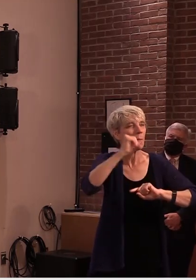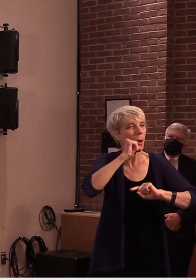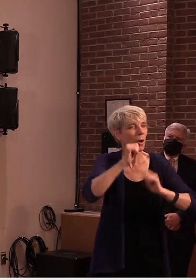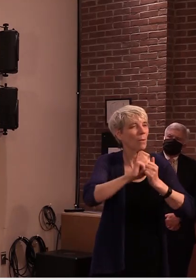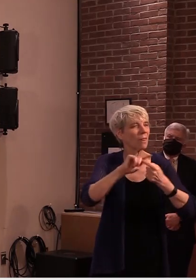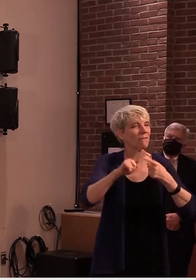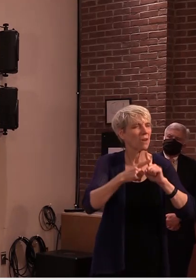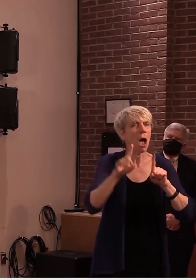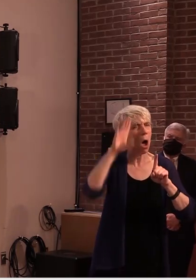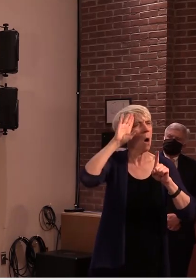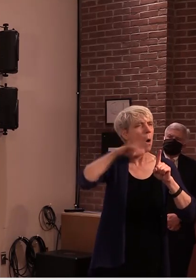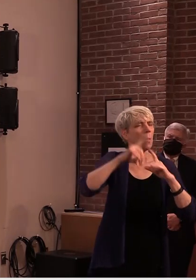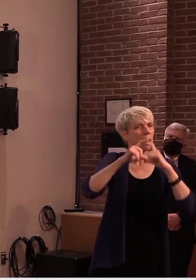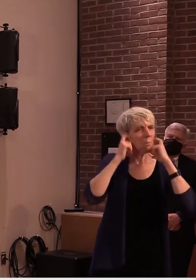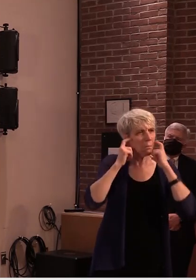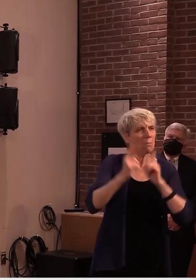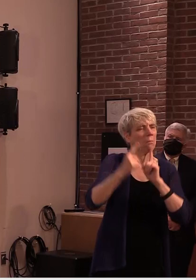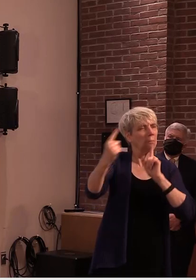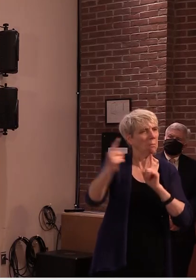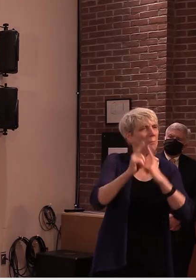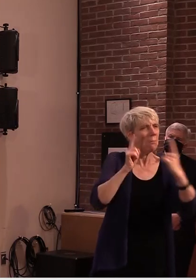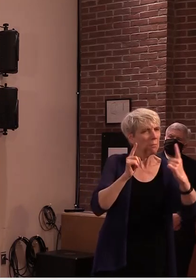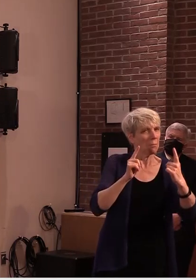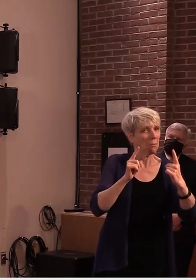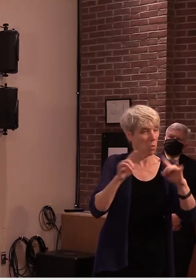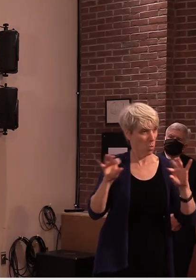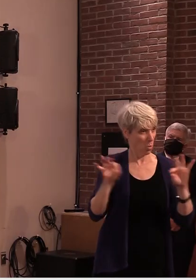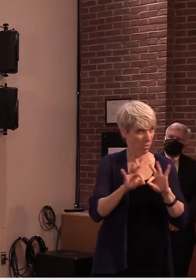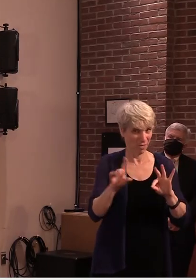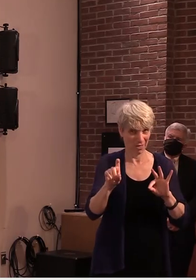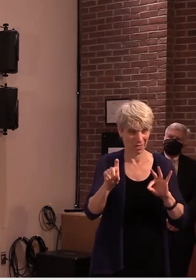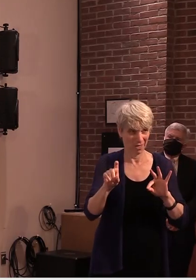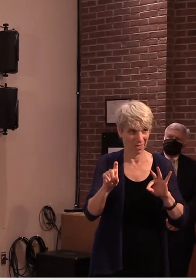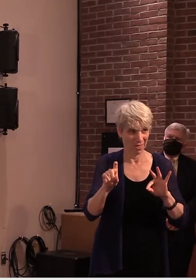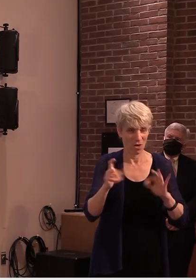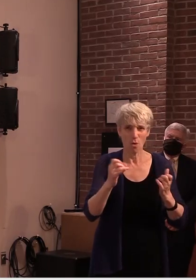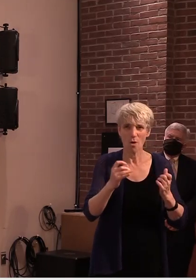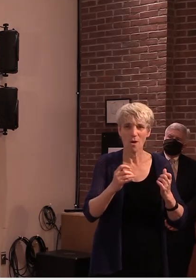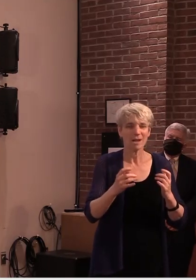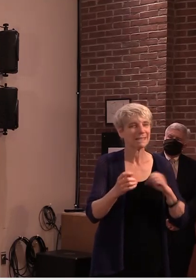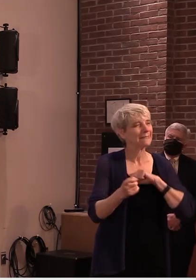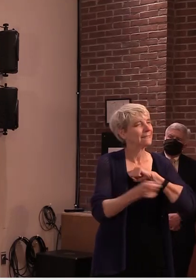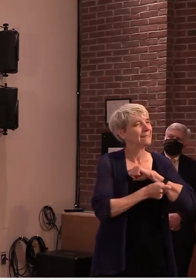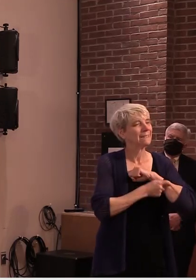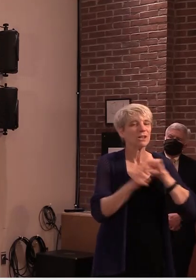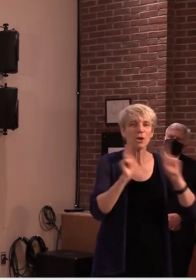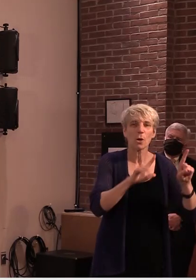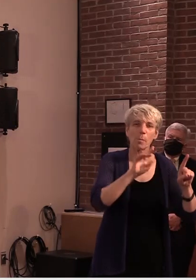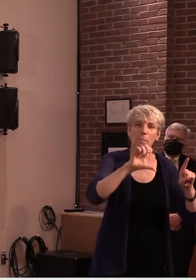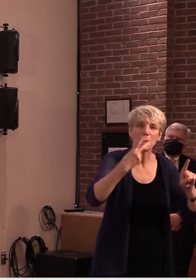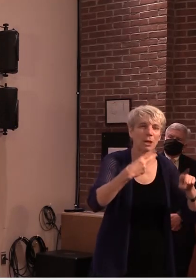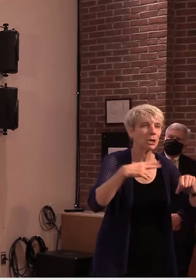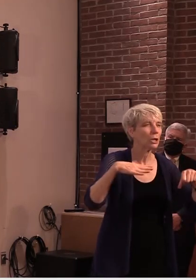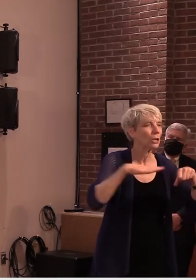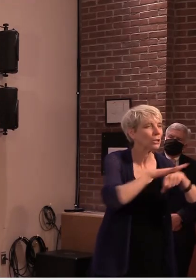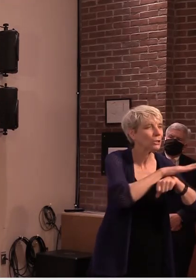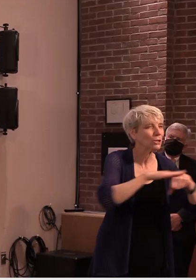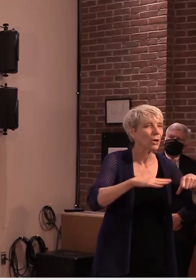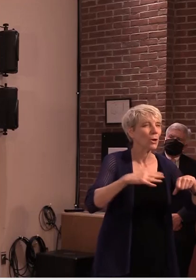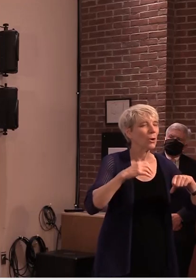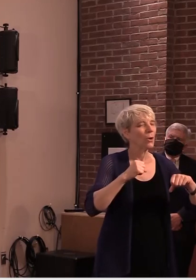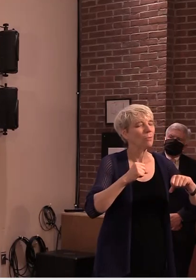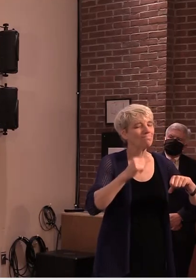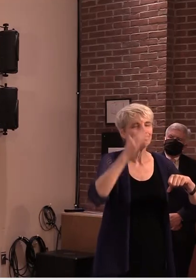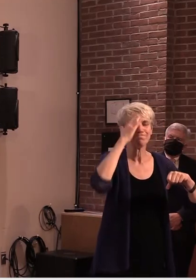sick of being home or to a potentially crowded event or beach when it may be busy always think about how you